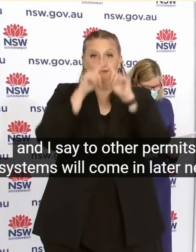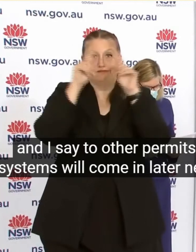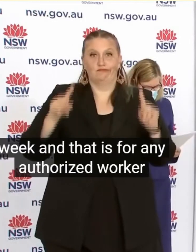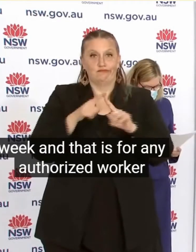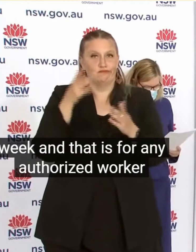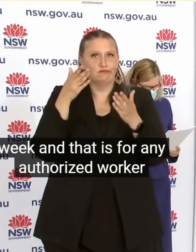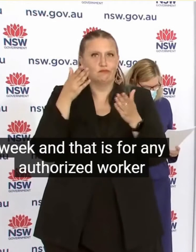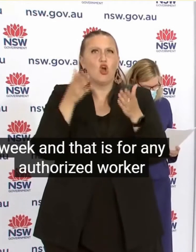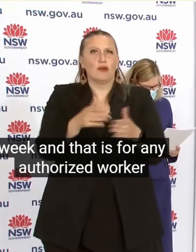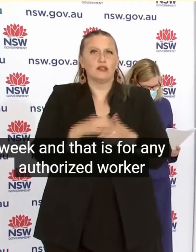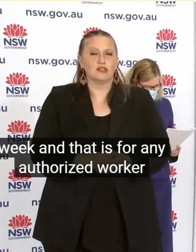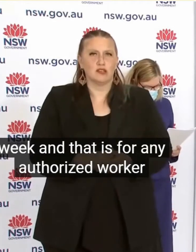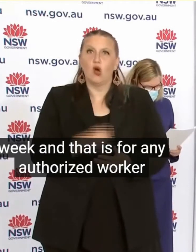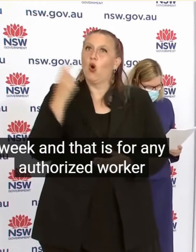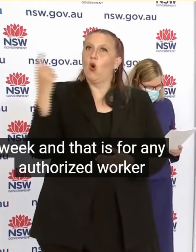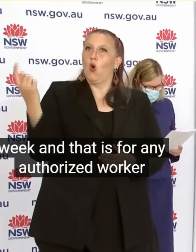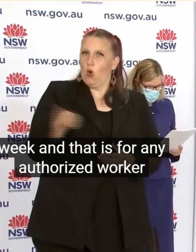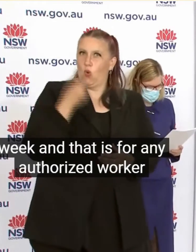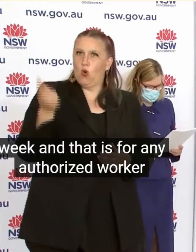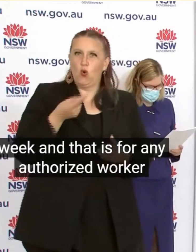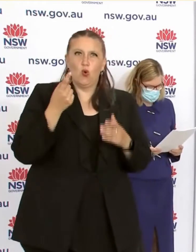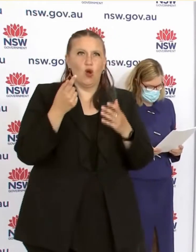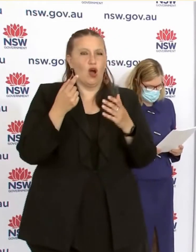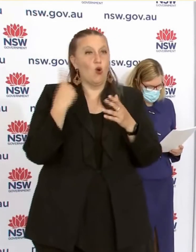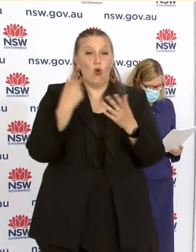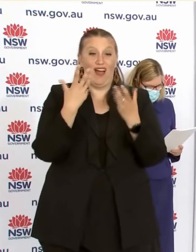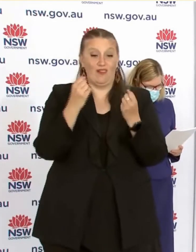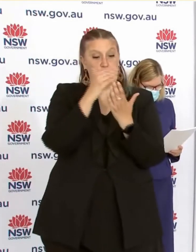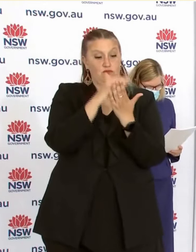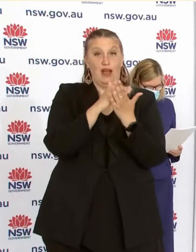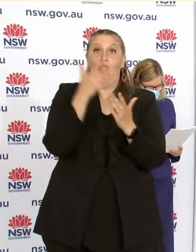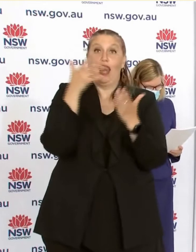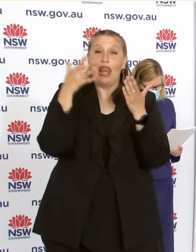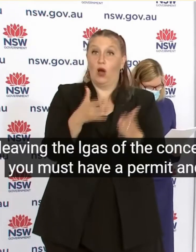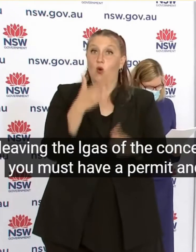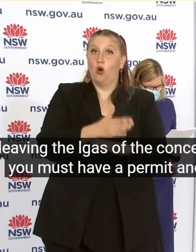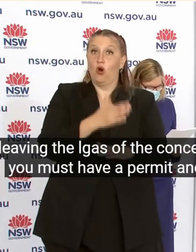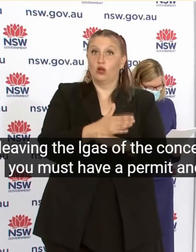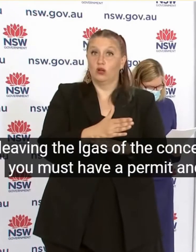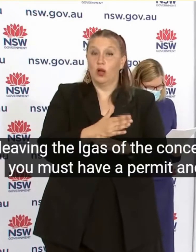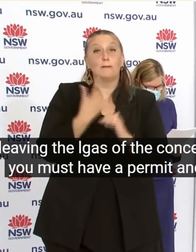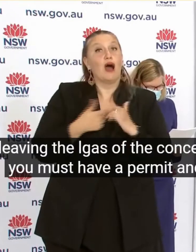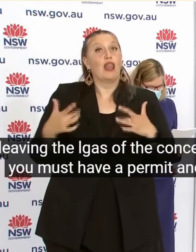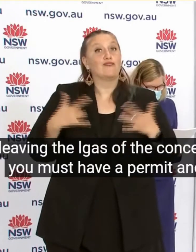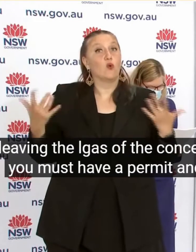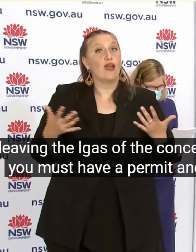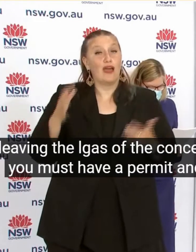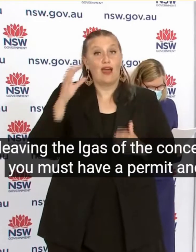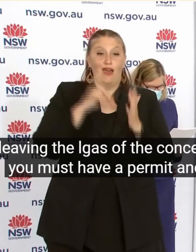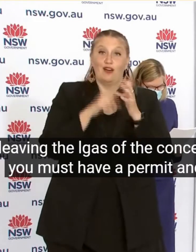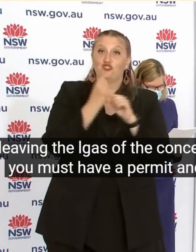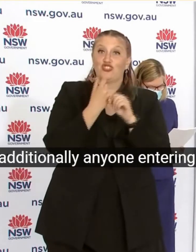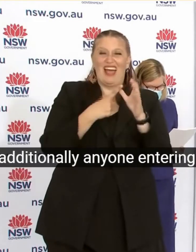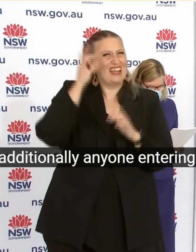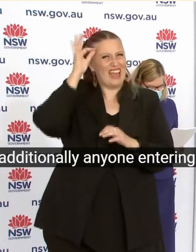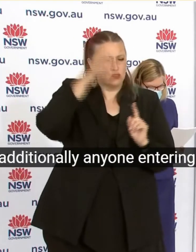Authorised worker Leaving the LGA's Of concern You must have a permit And additionally Anyone